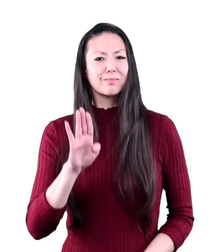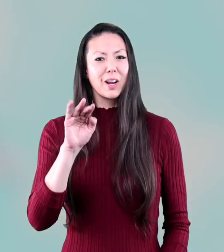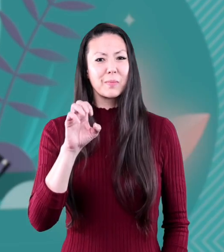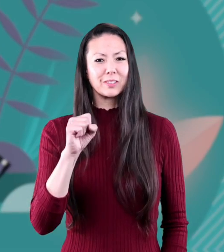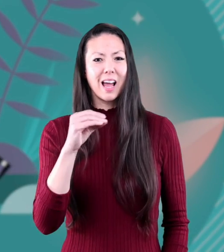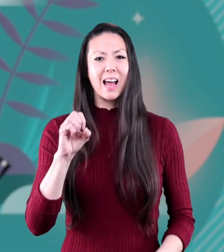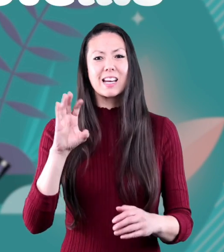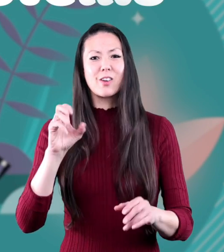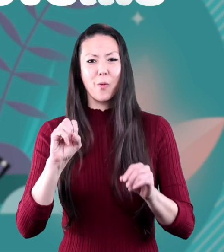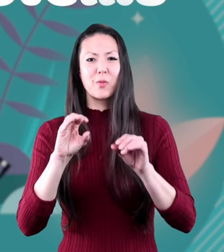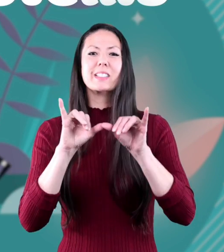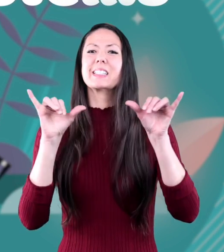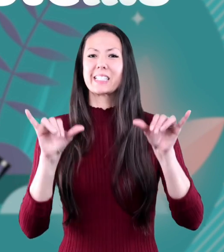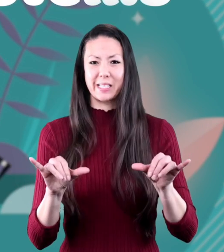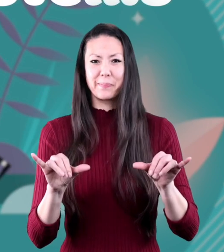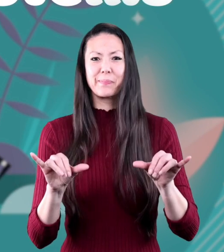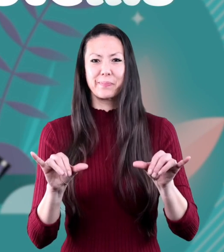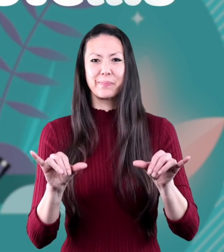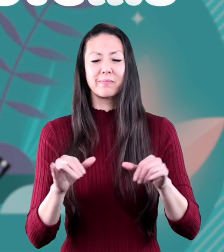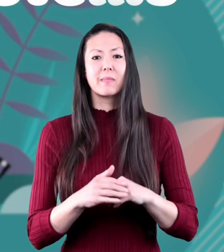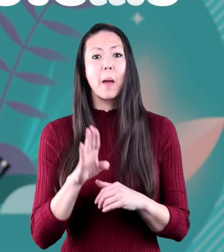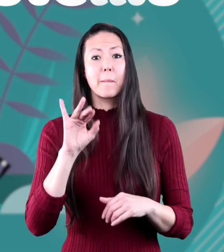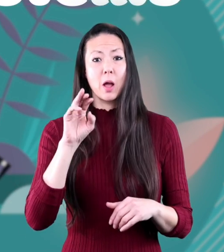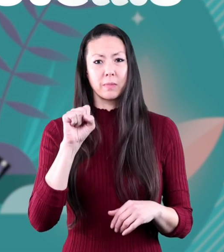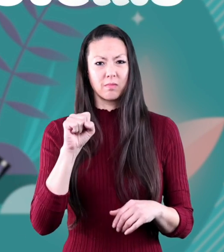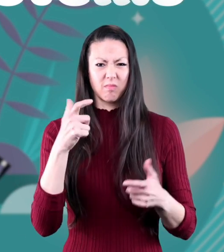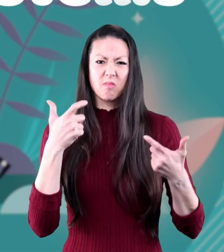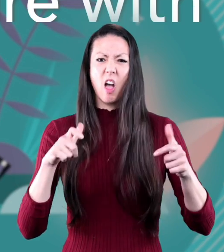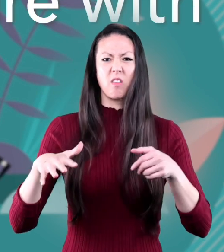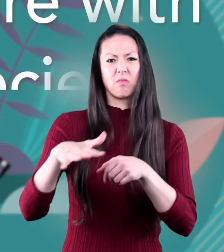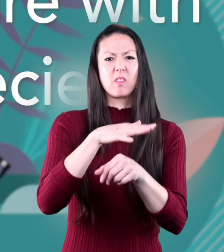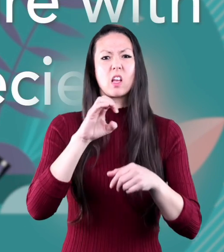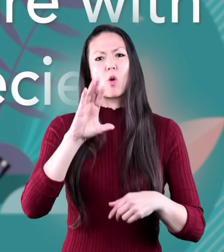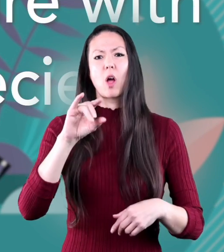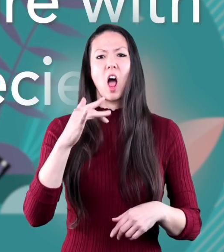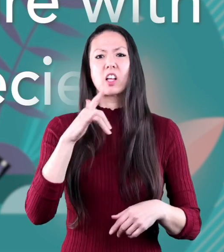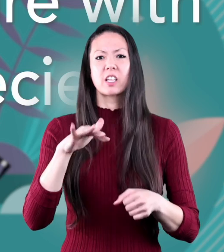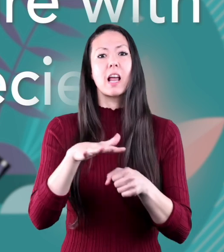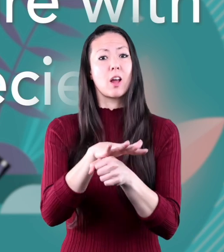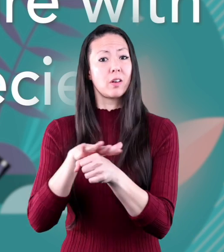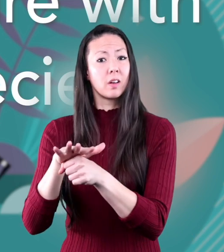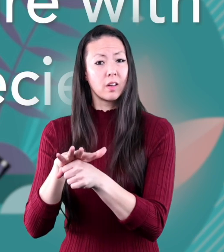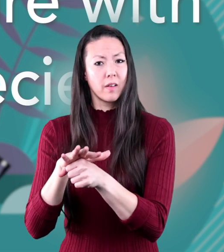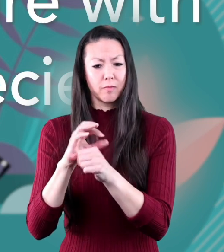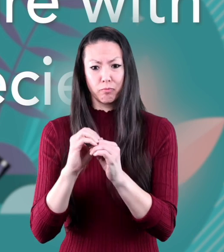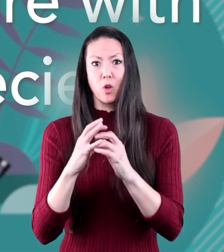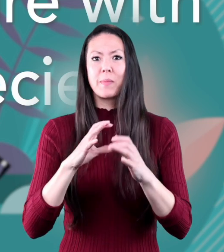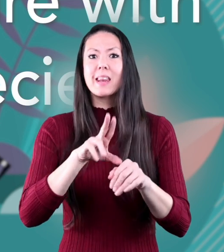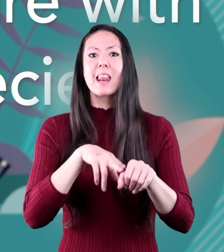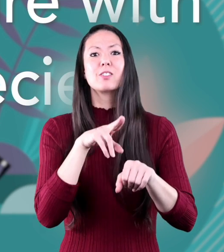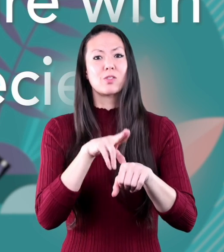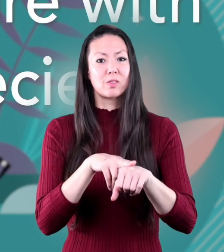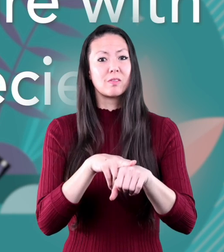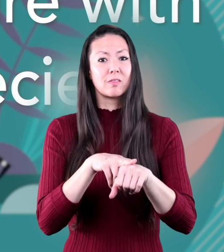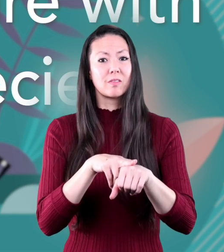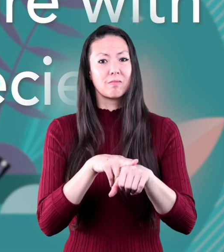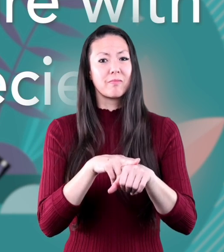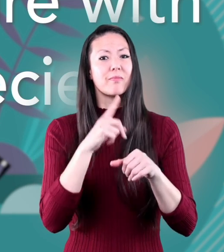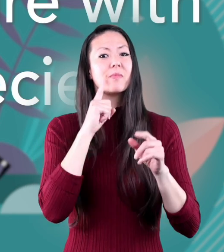biomes and ecosystems a biome is a very large ecological area which forms naturally and is known for the